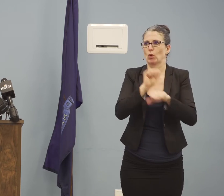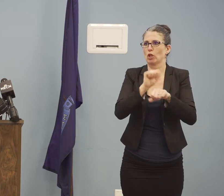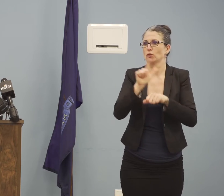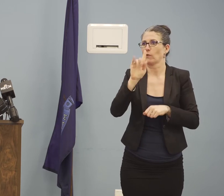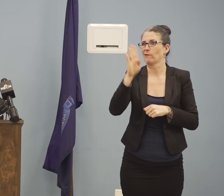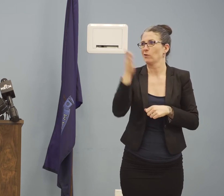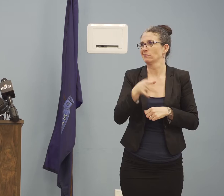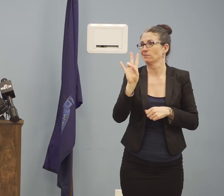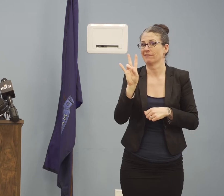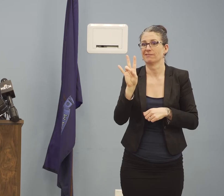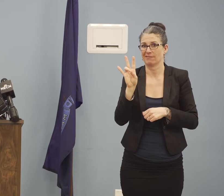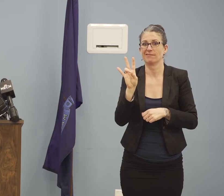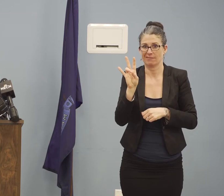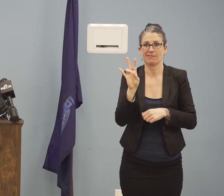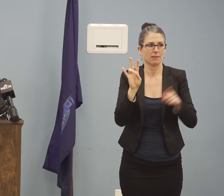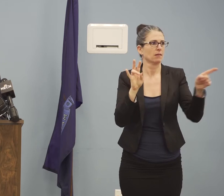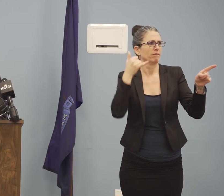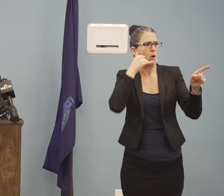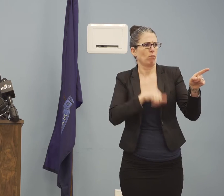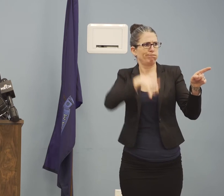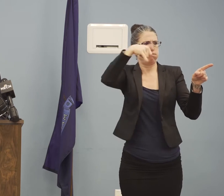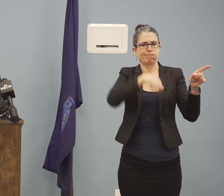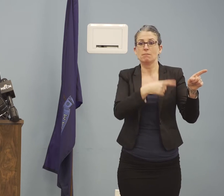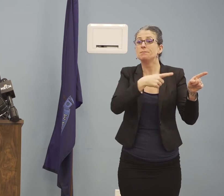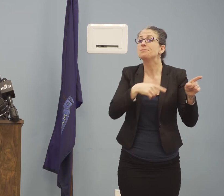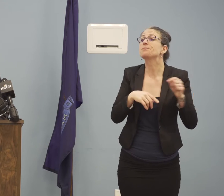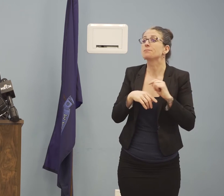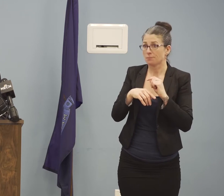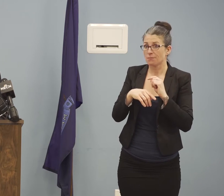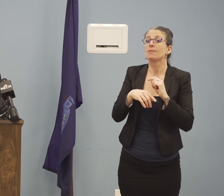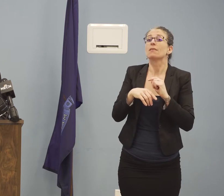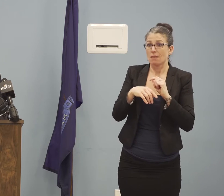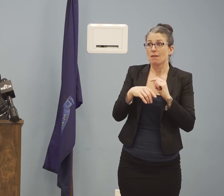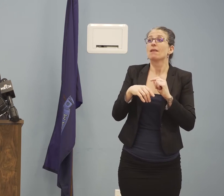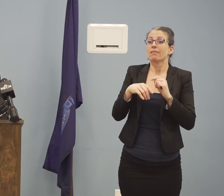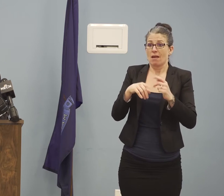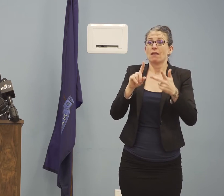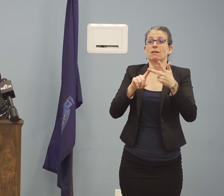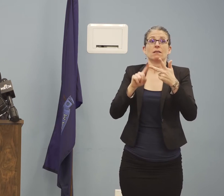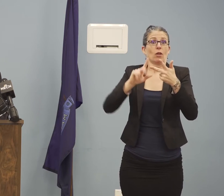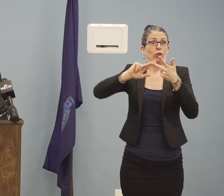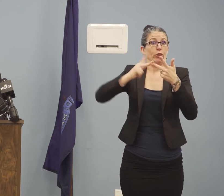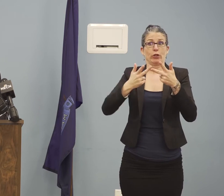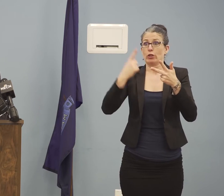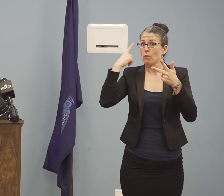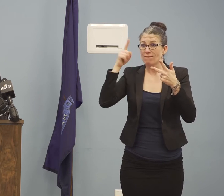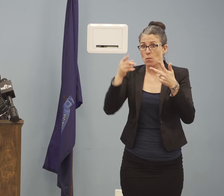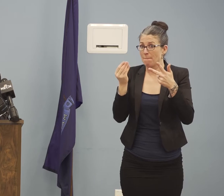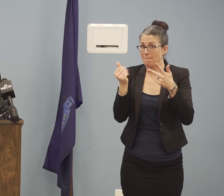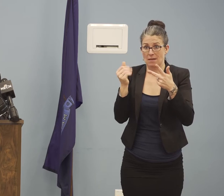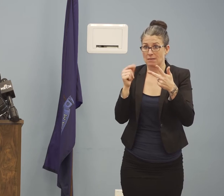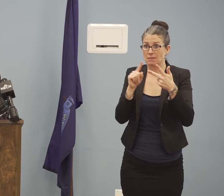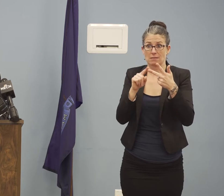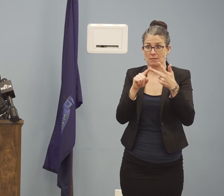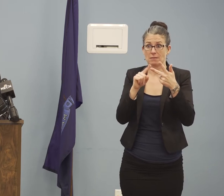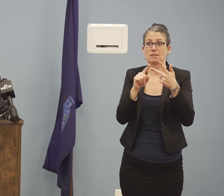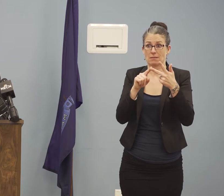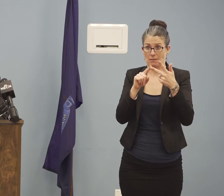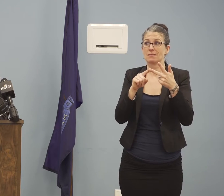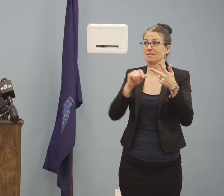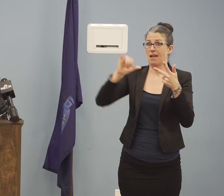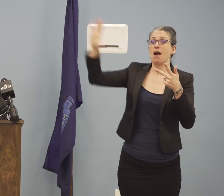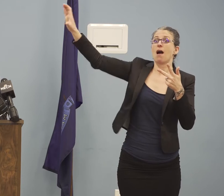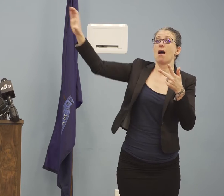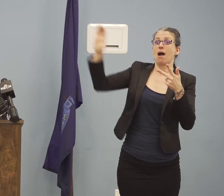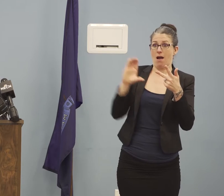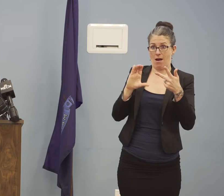to use that funding to supplement or fill in the gaps that may exist from the federal funding that the state of Maine